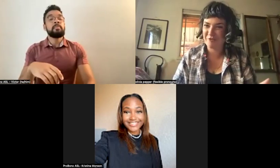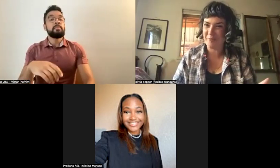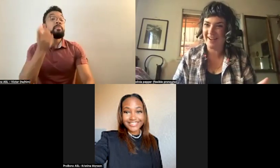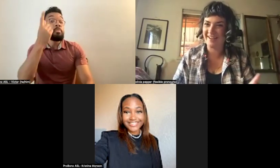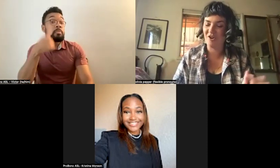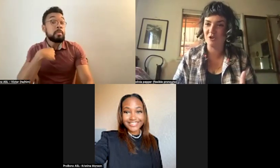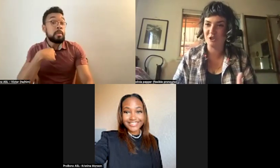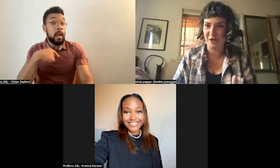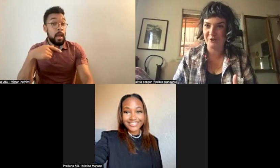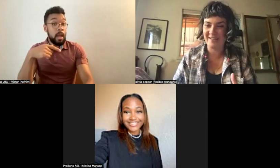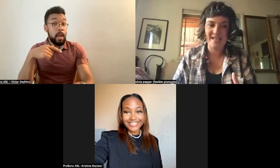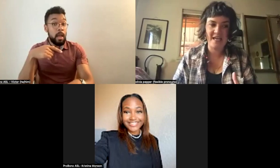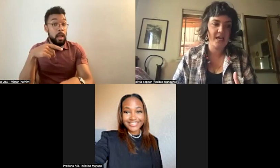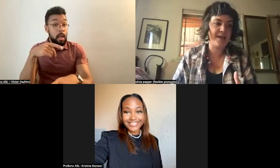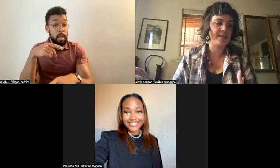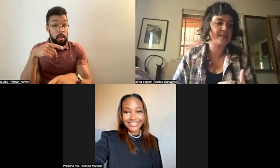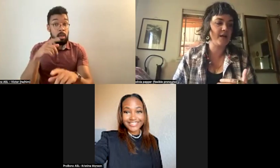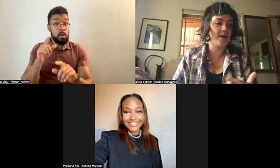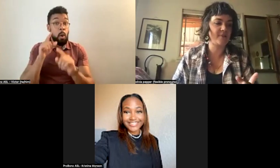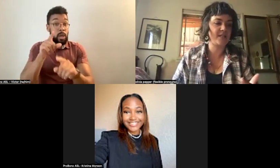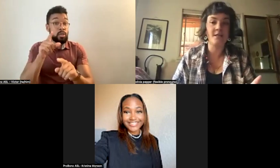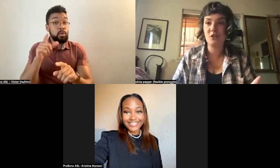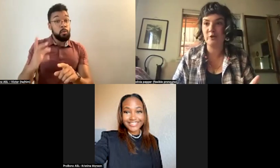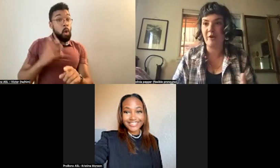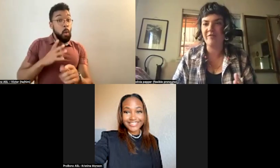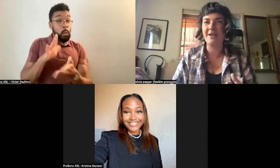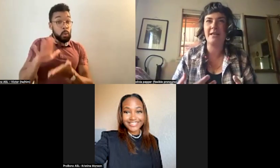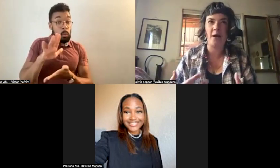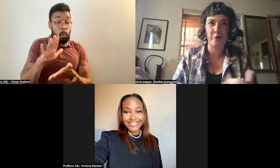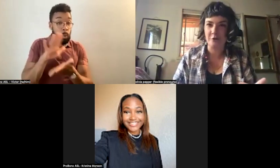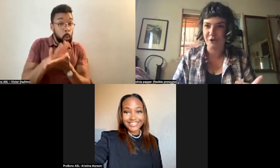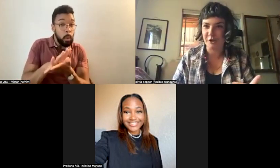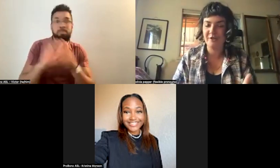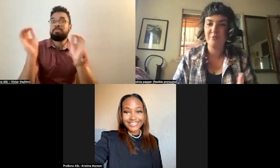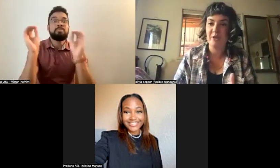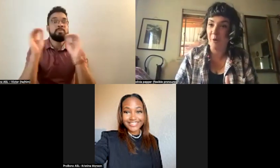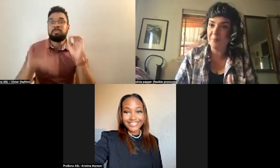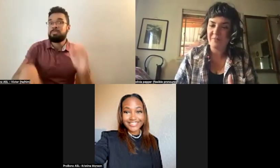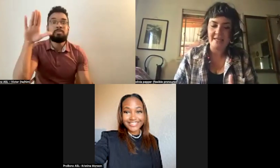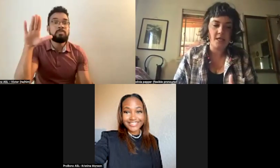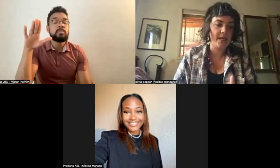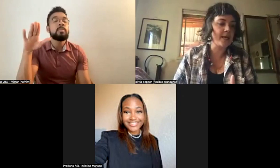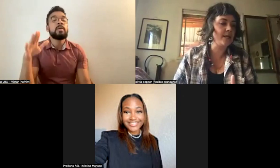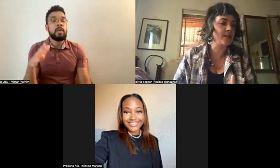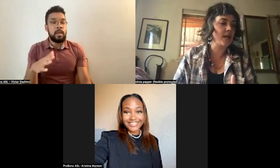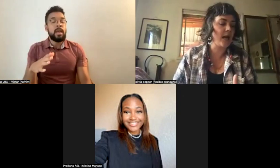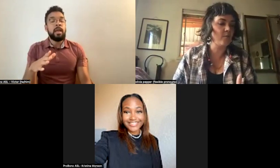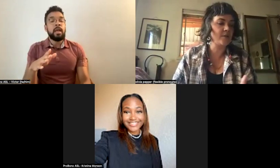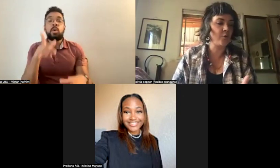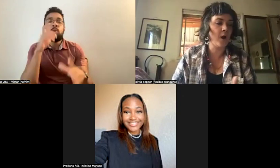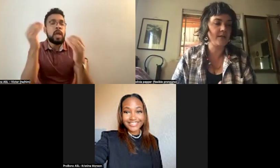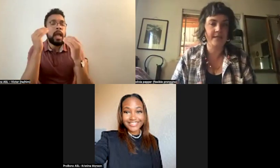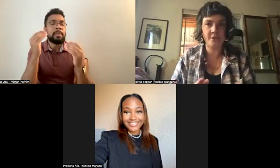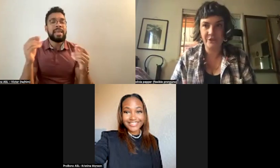for my whole childhood. And I was unschooled by very counterculture people. And I